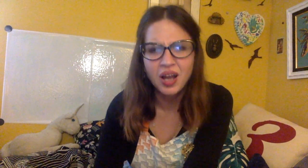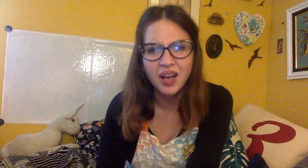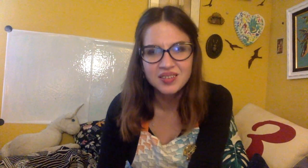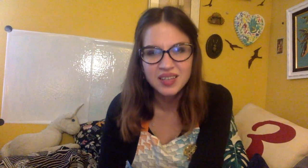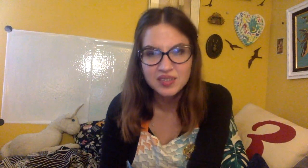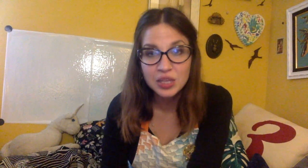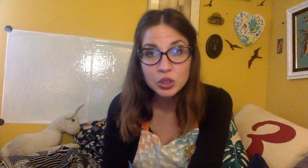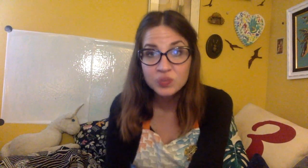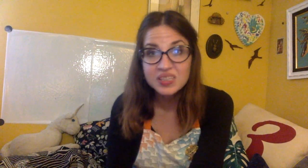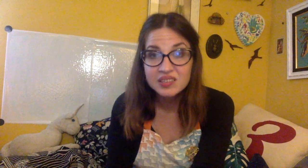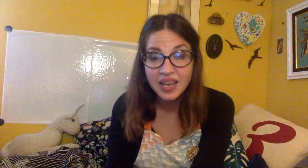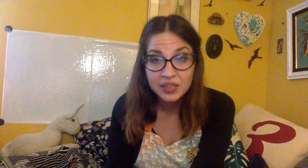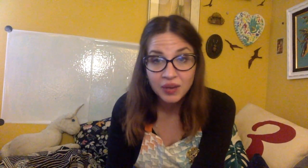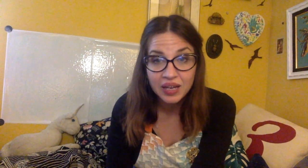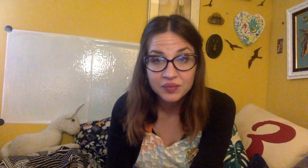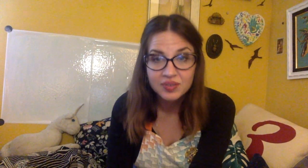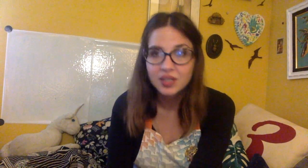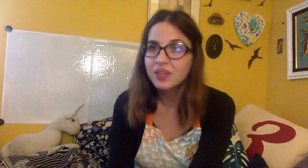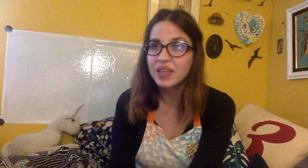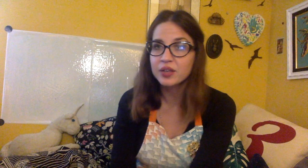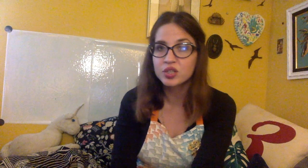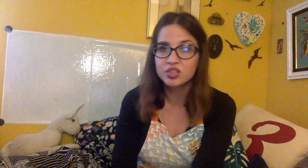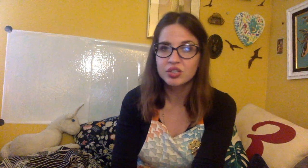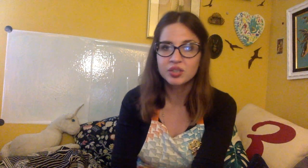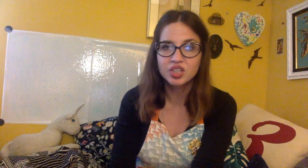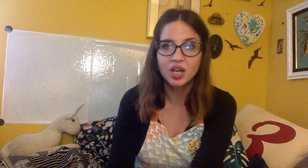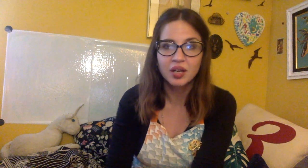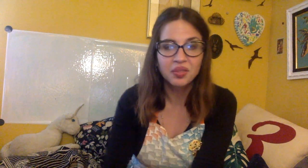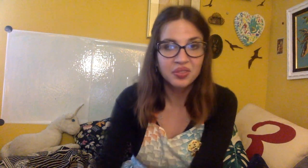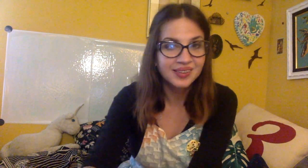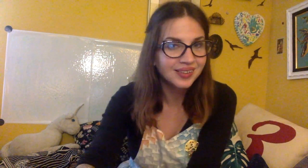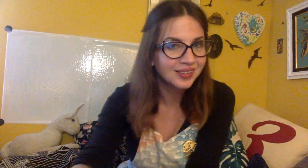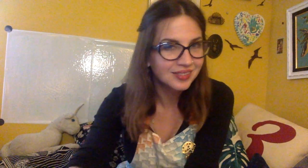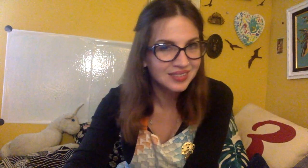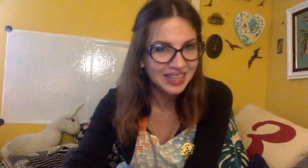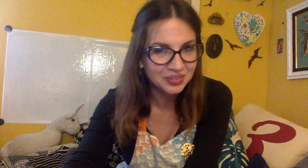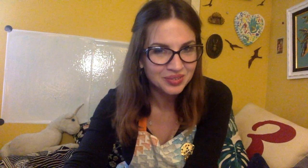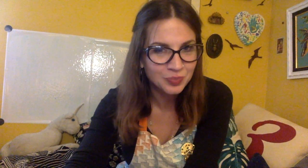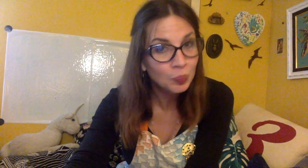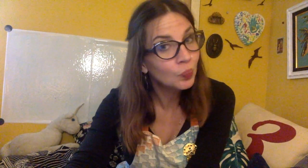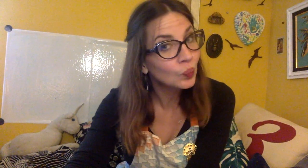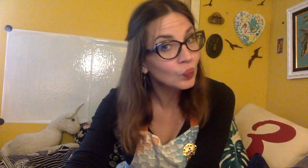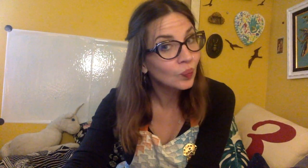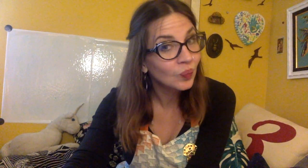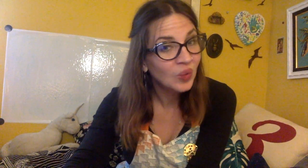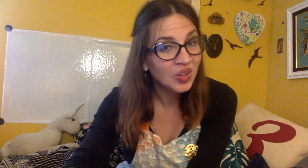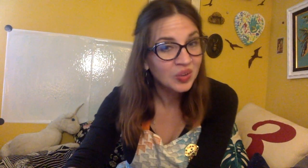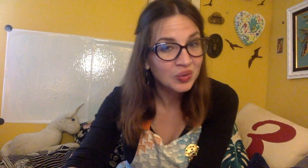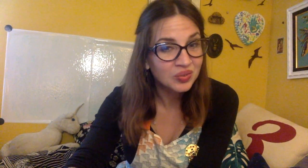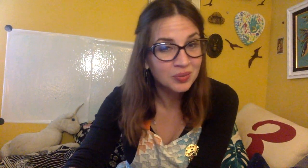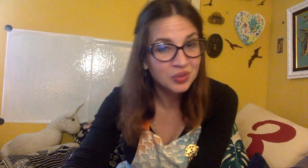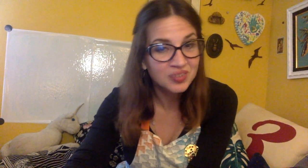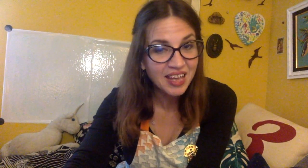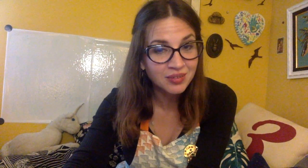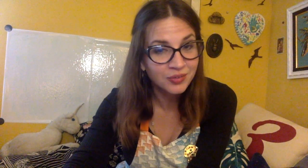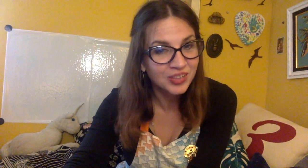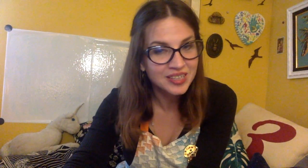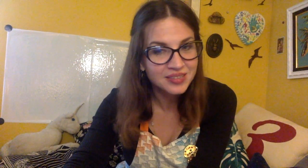onsets and using digraphs, that shh, chuh, th sounds. Those are some new sounds for us.